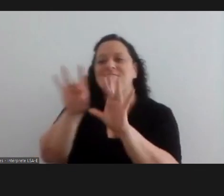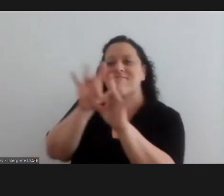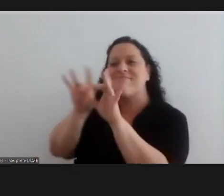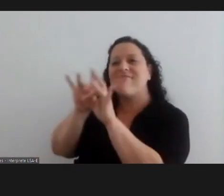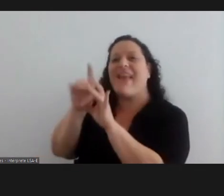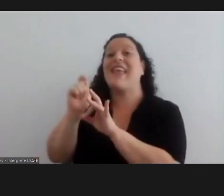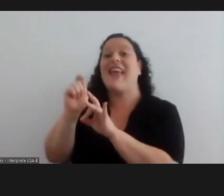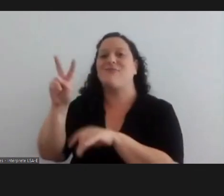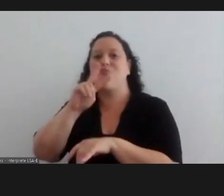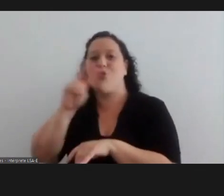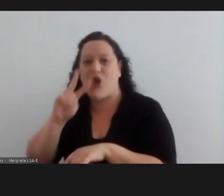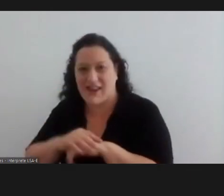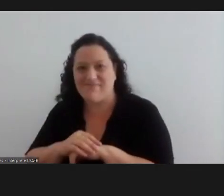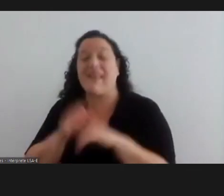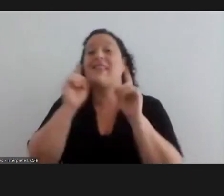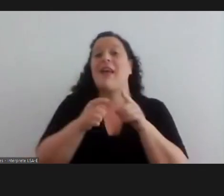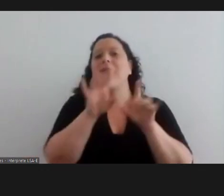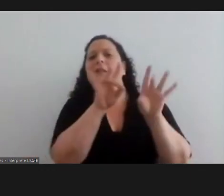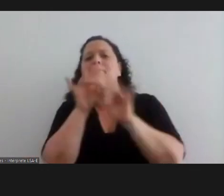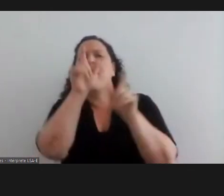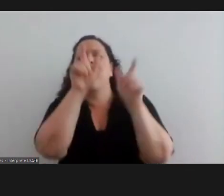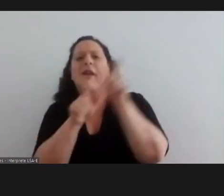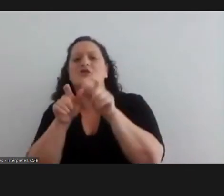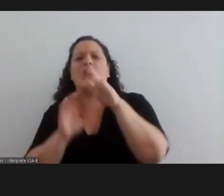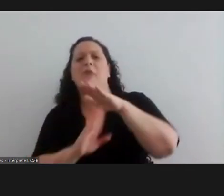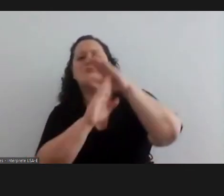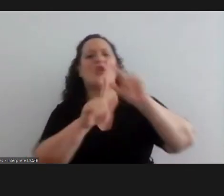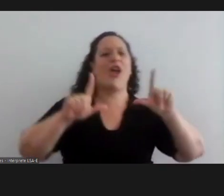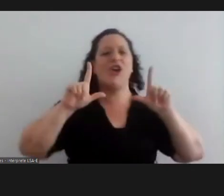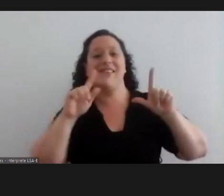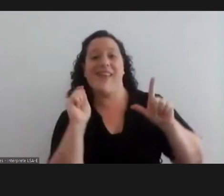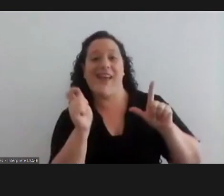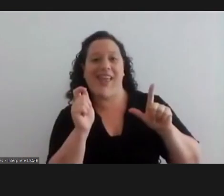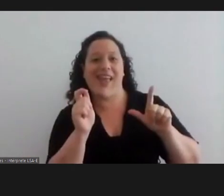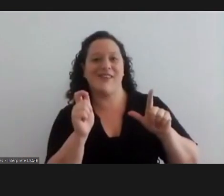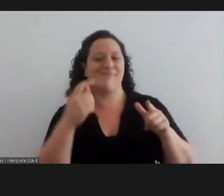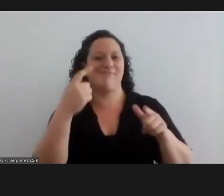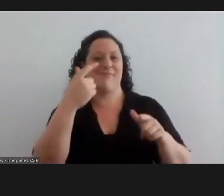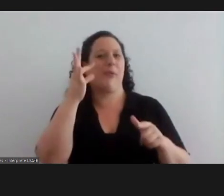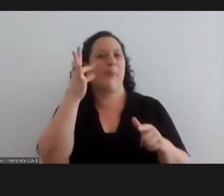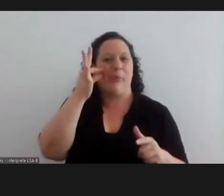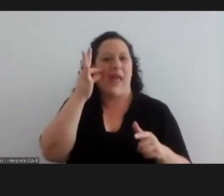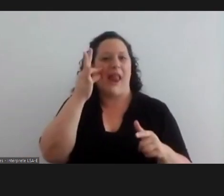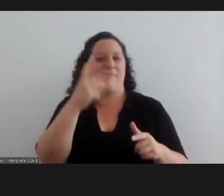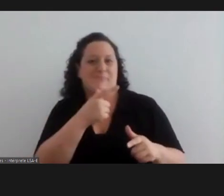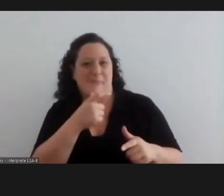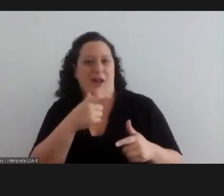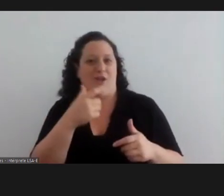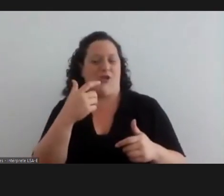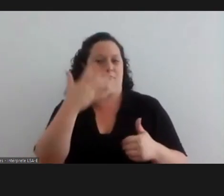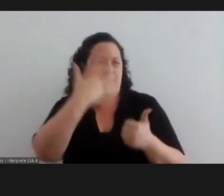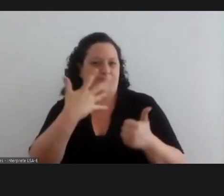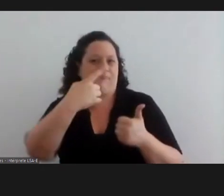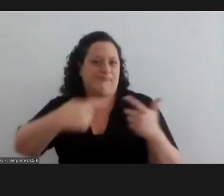all female and my lead characters were people of color and there's something about the stories